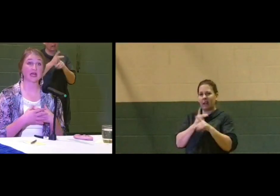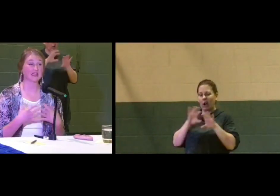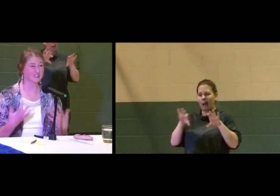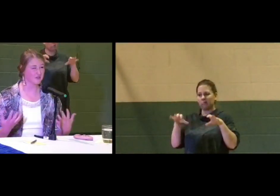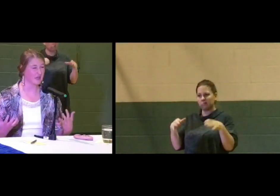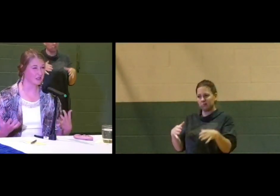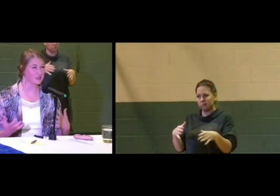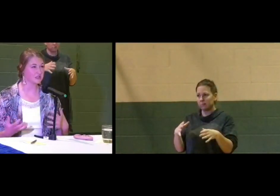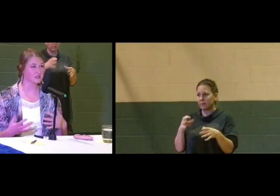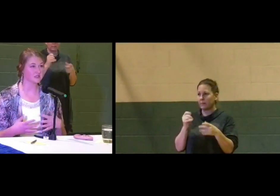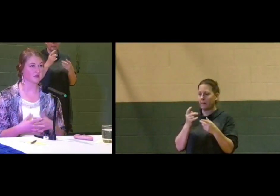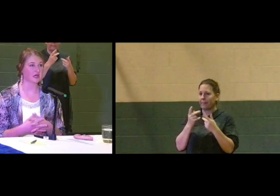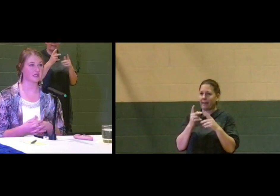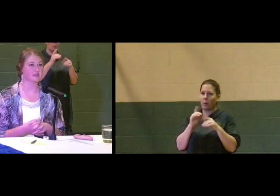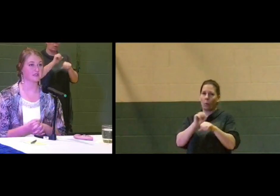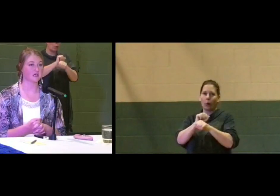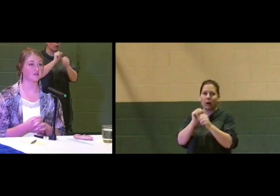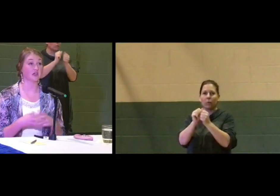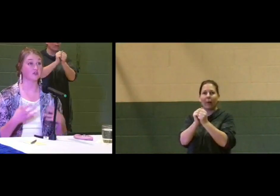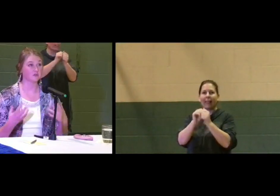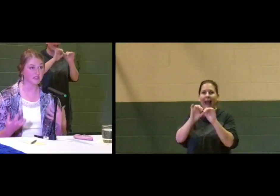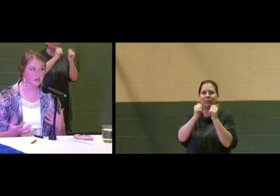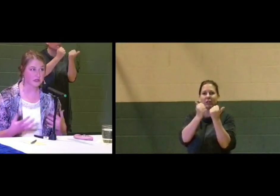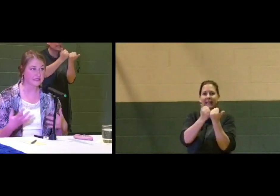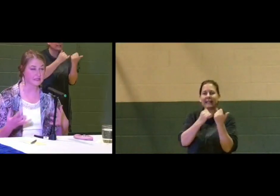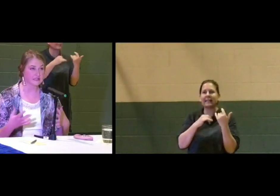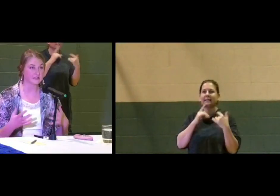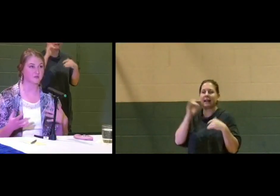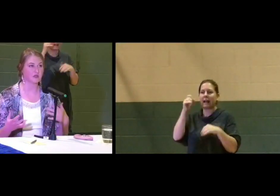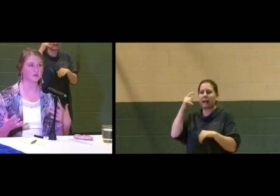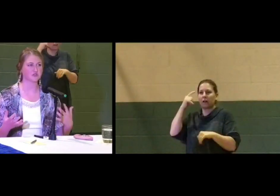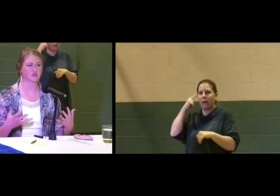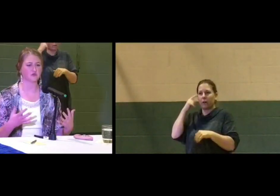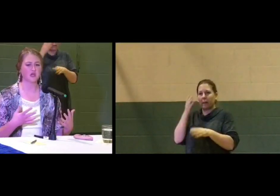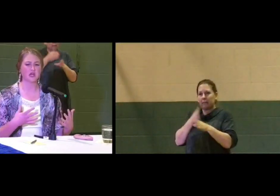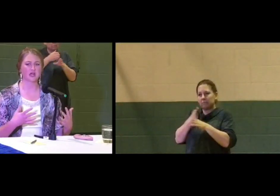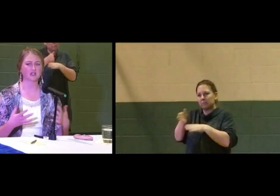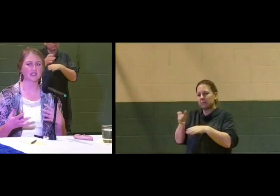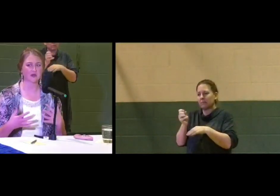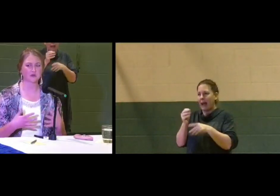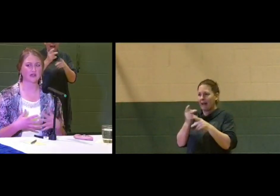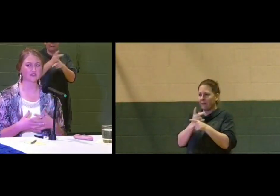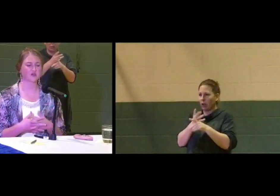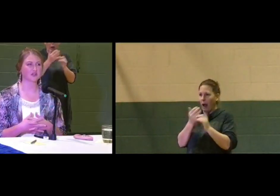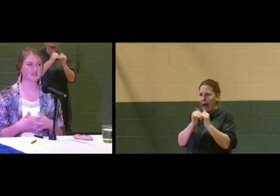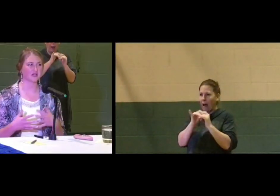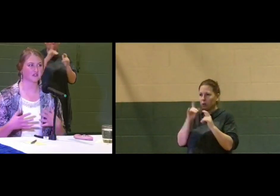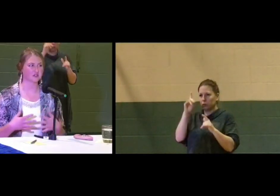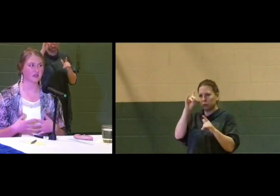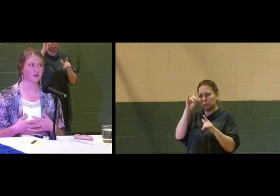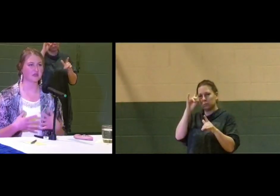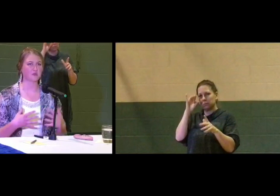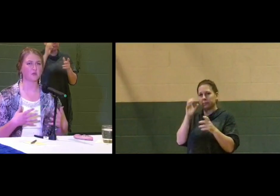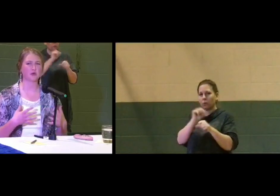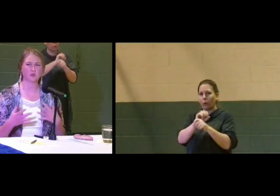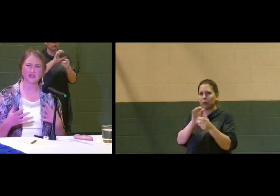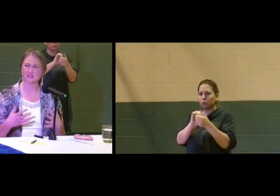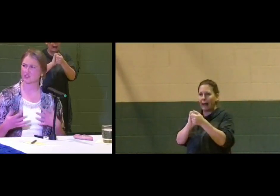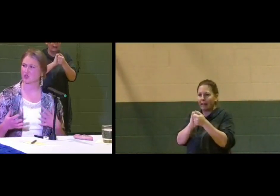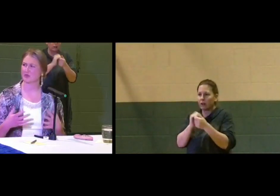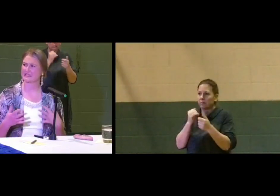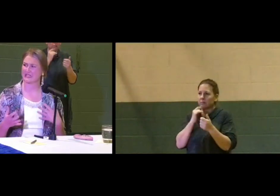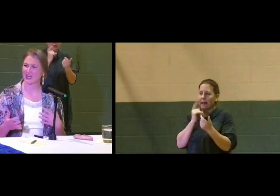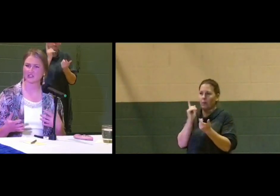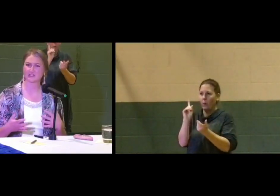different kinds of agencies and different kinds of governmental entities to be able to collaborate as far as dollars are going. We're